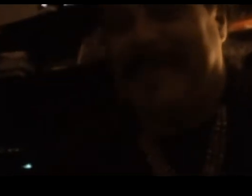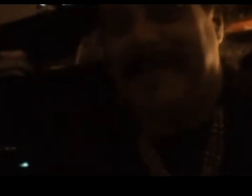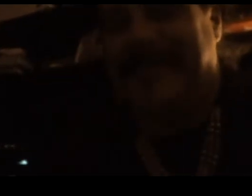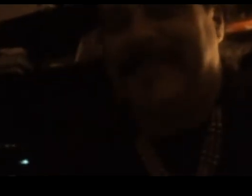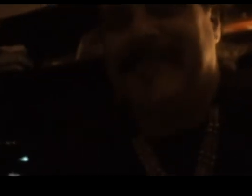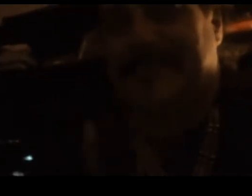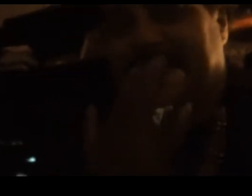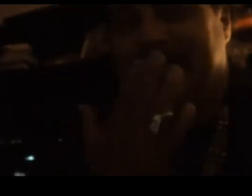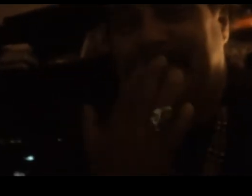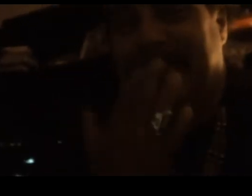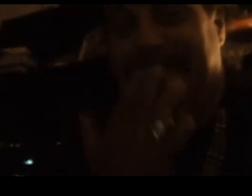and stuff okay